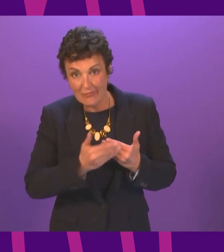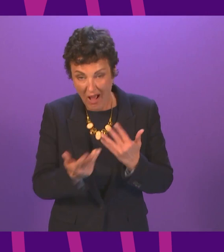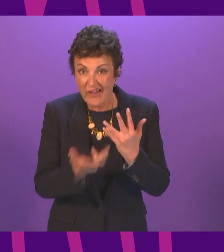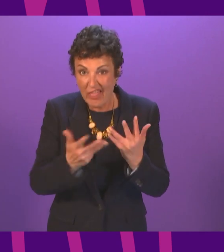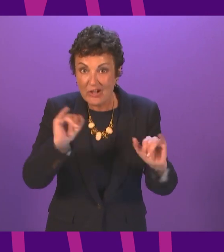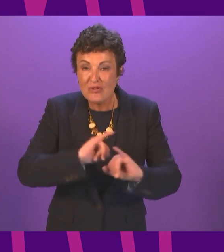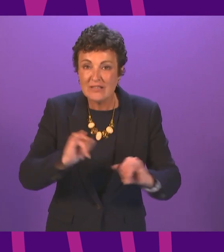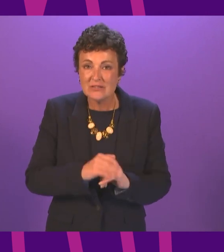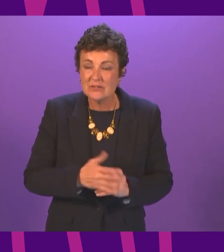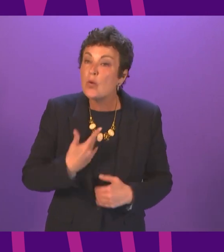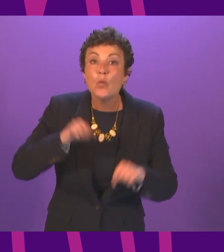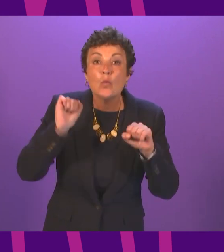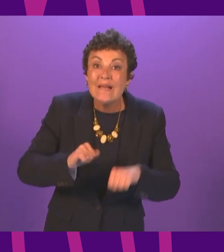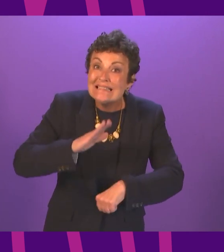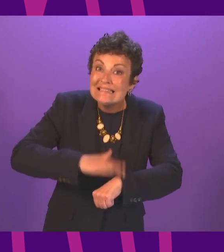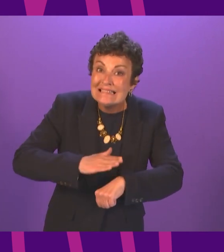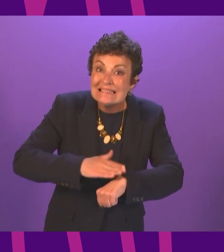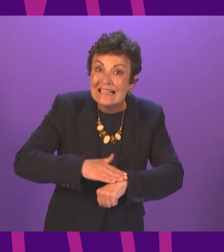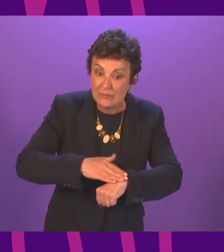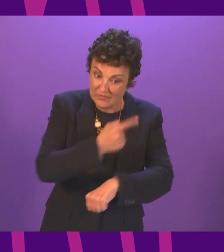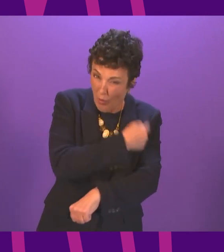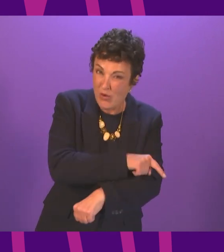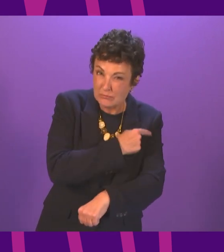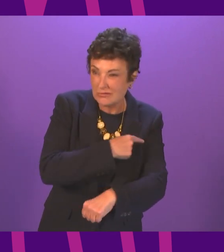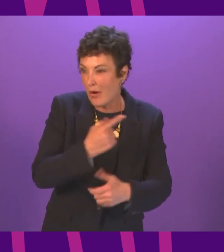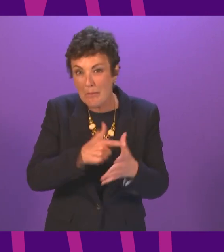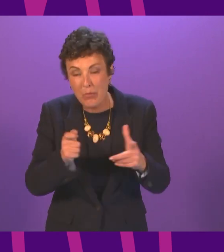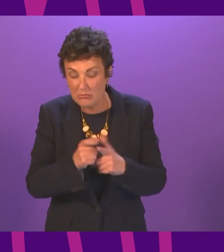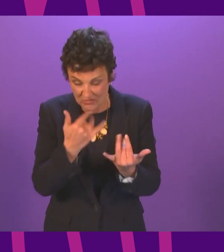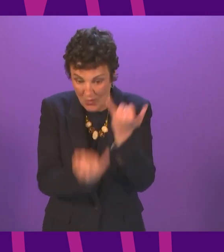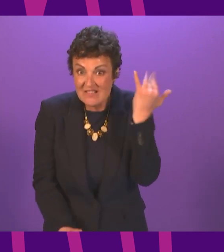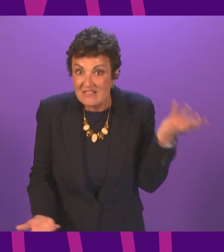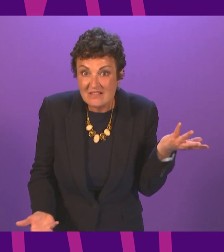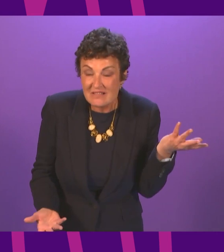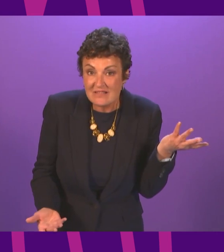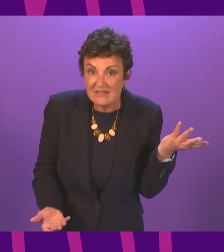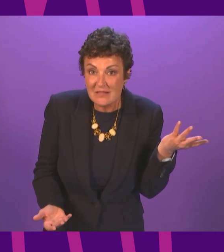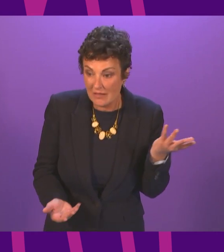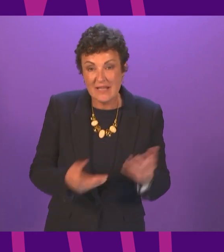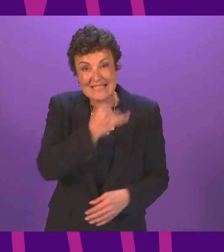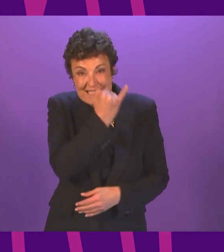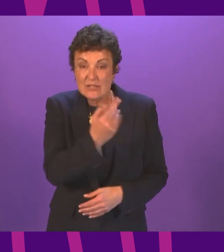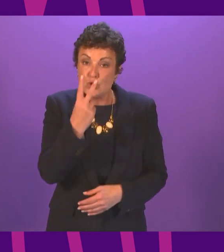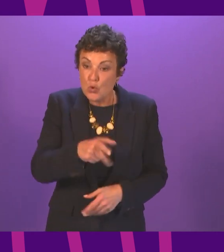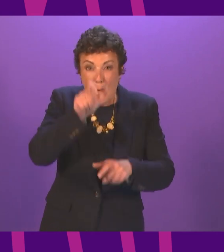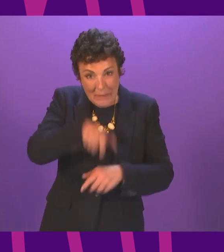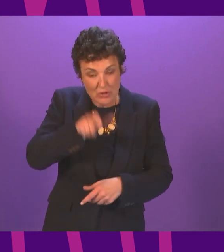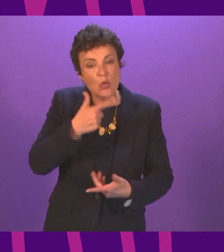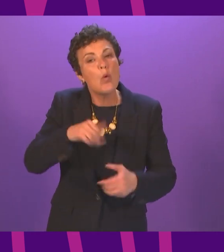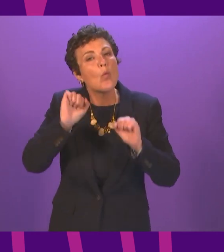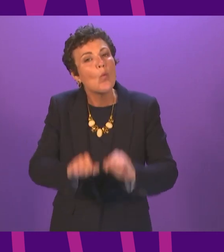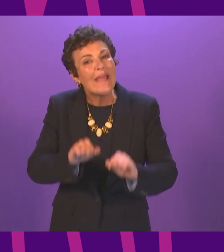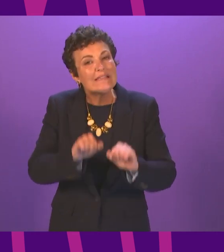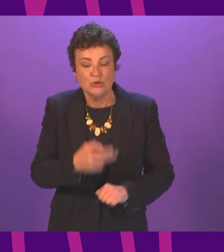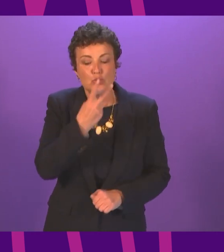waiting times were also bad before the pandemic they are even worse now 62 patients were waiting for